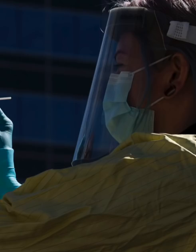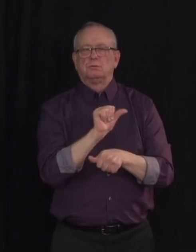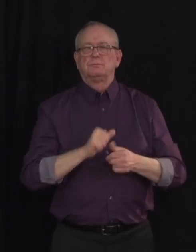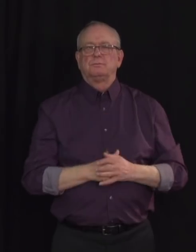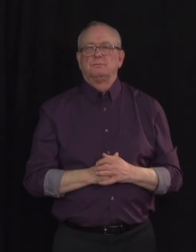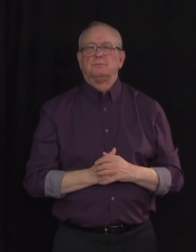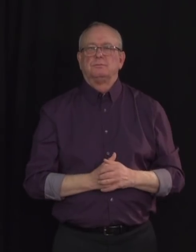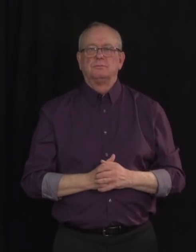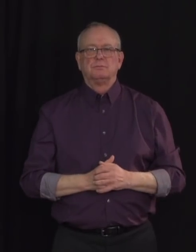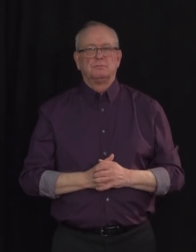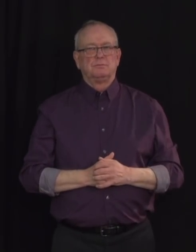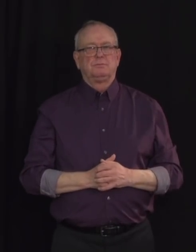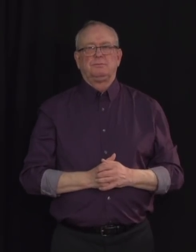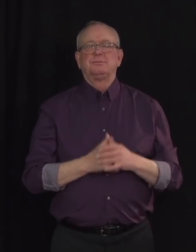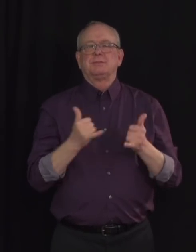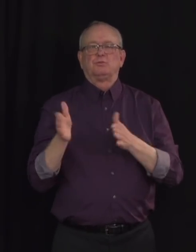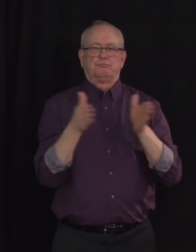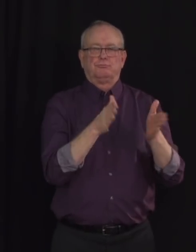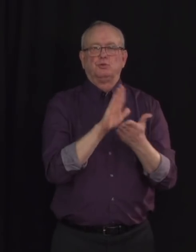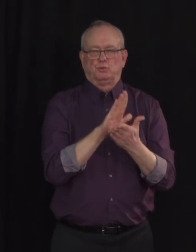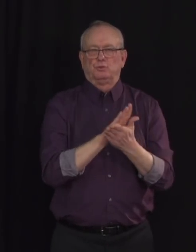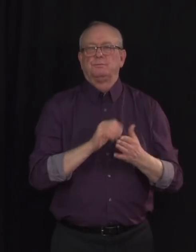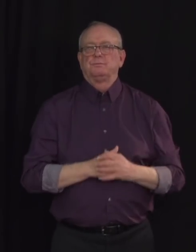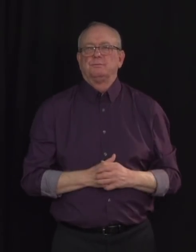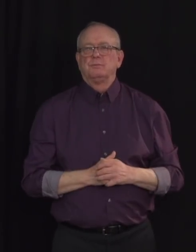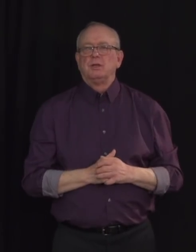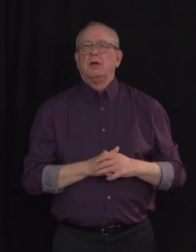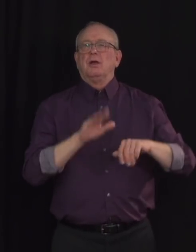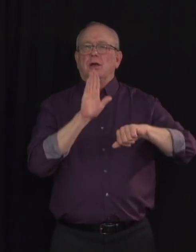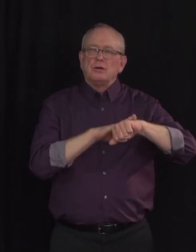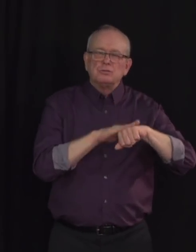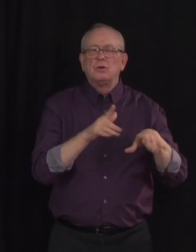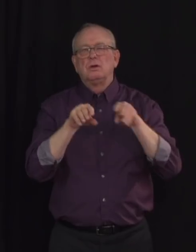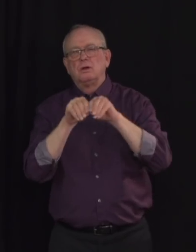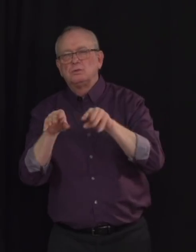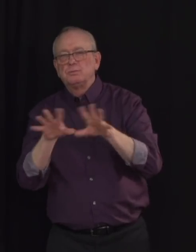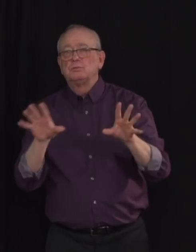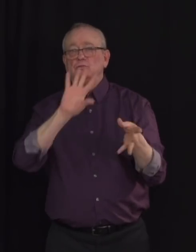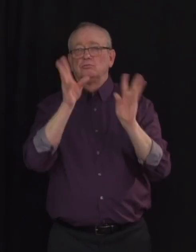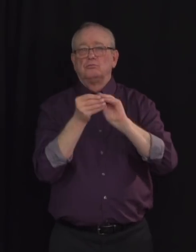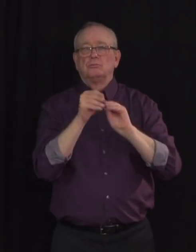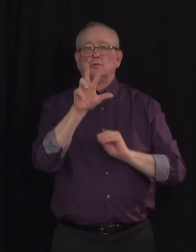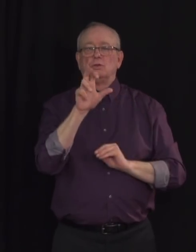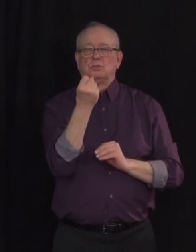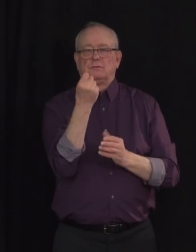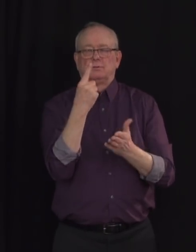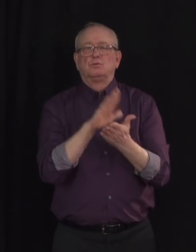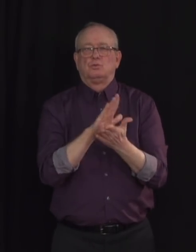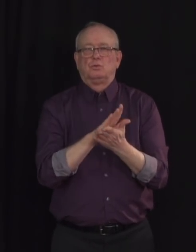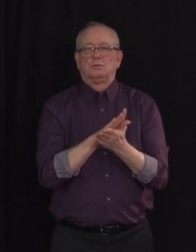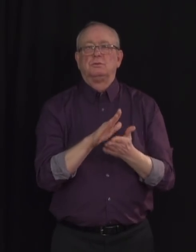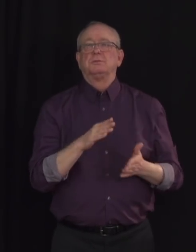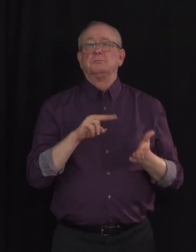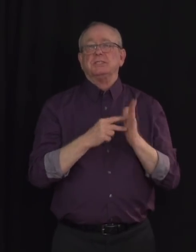Looking to schools, there are currently active alerts or outbreaks in 311 schools, which is about 13% of schools in